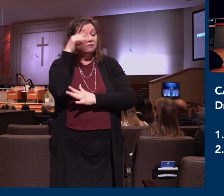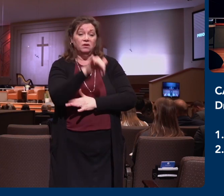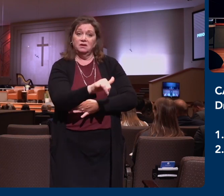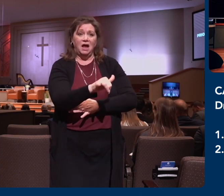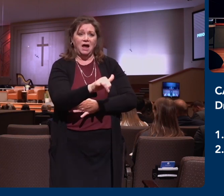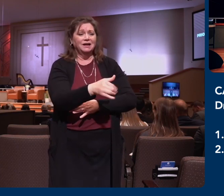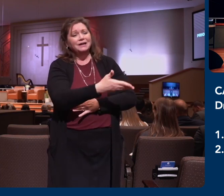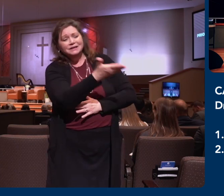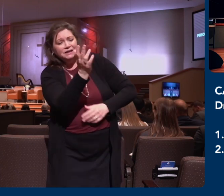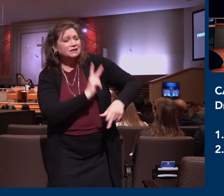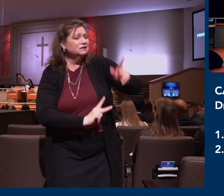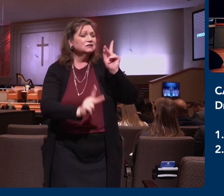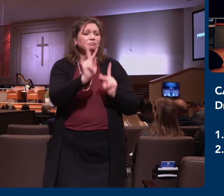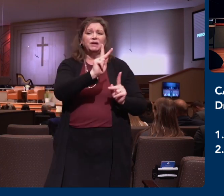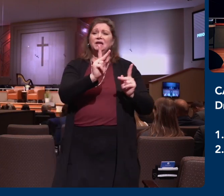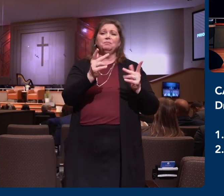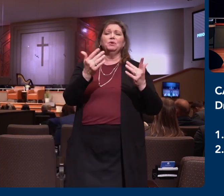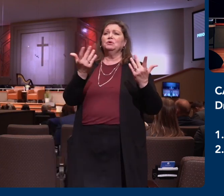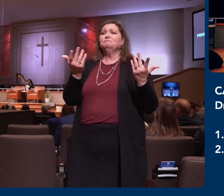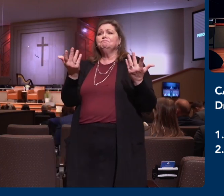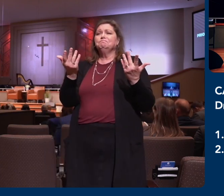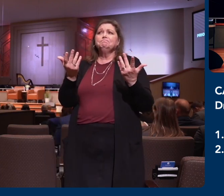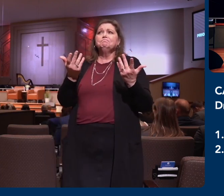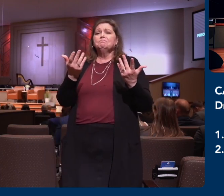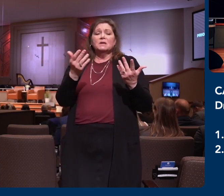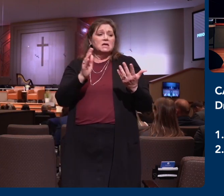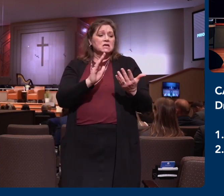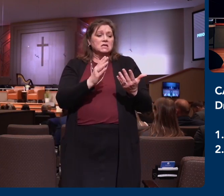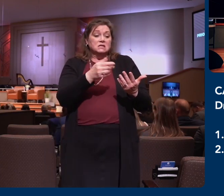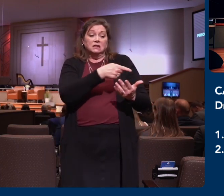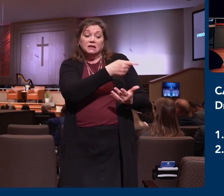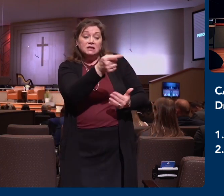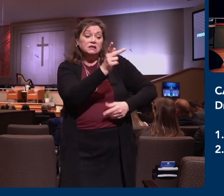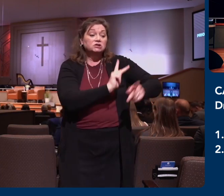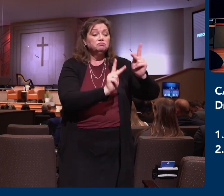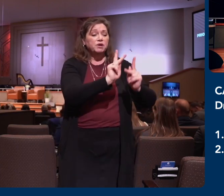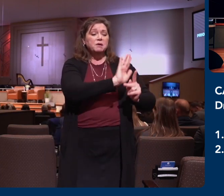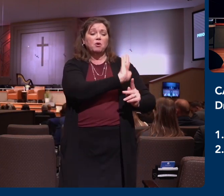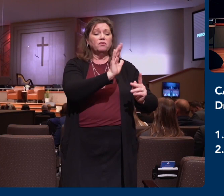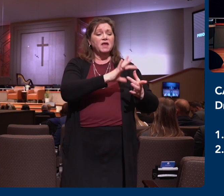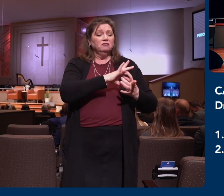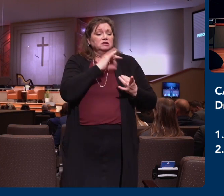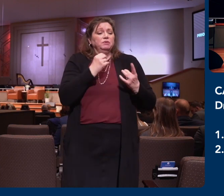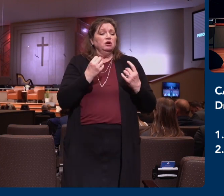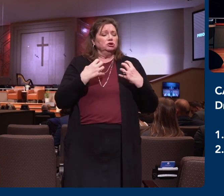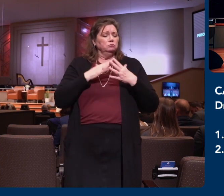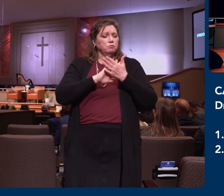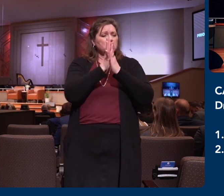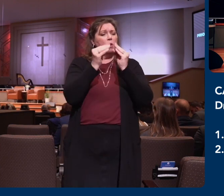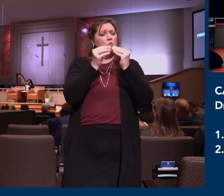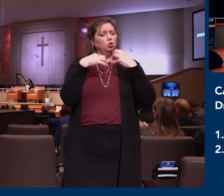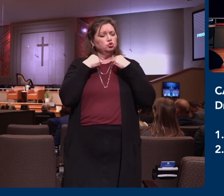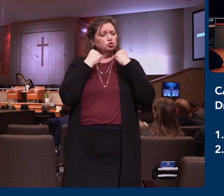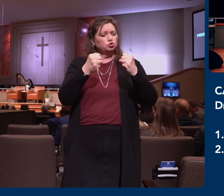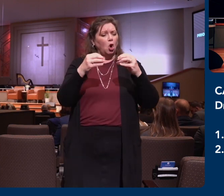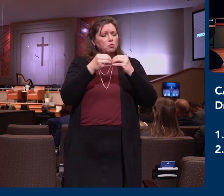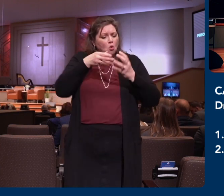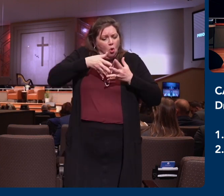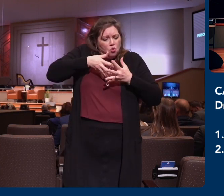would have spiritual, excuse me, he prayed for their spiritual life there in verse number nine. That they might be filled with the knowledge